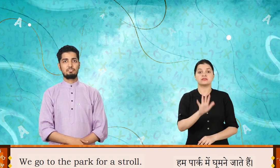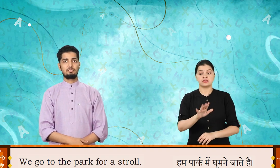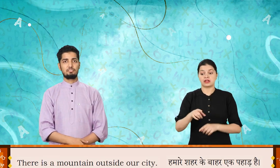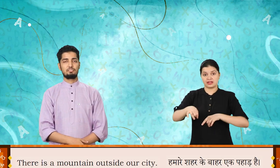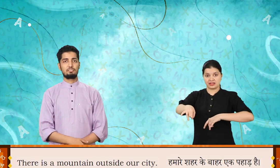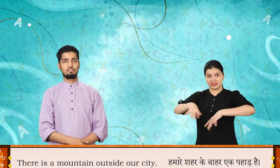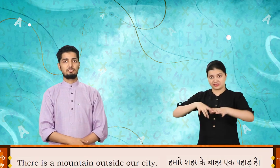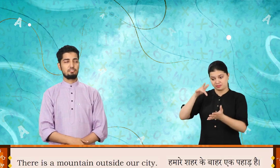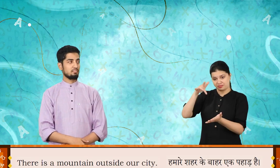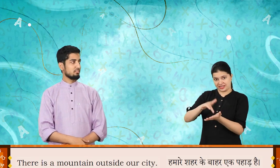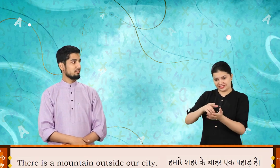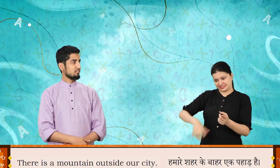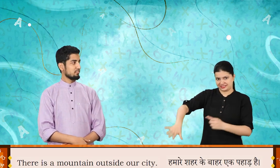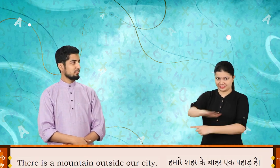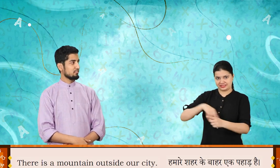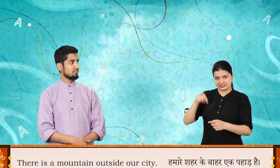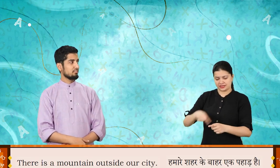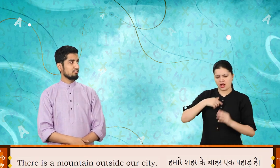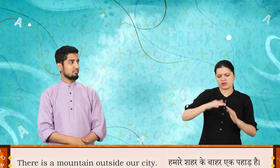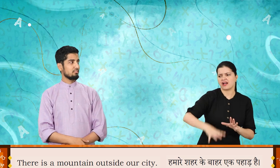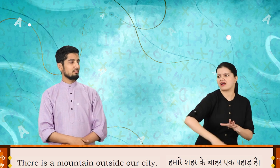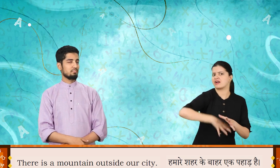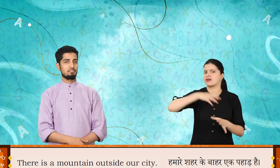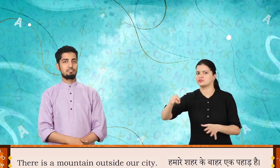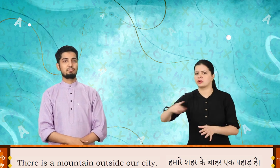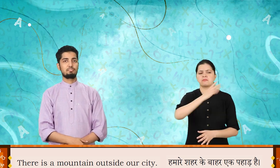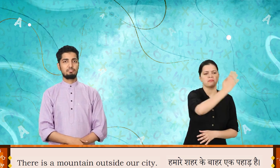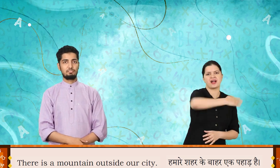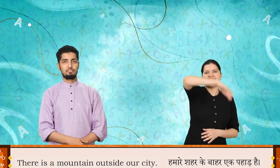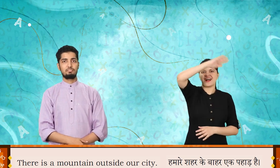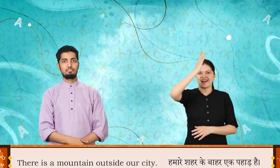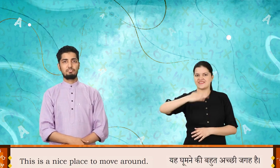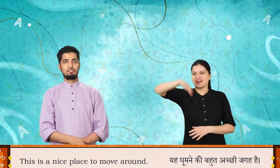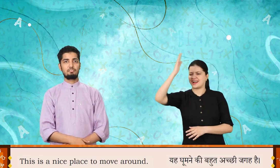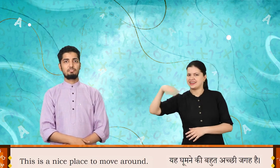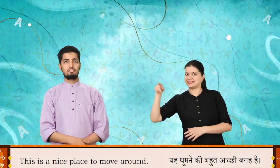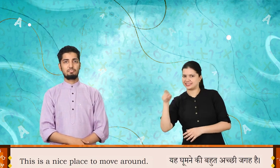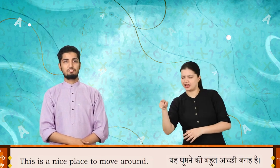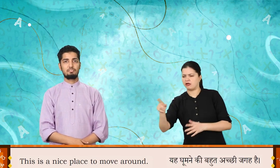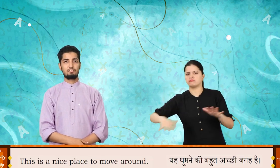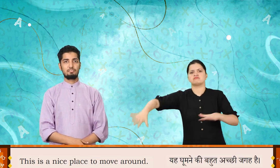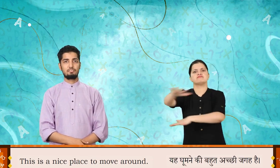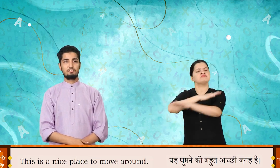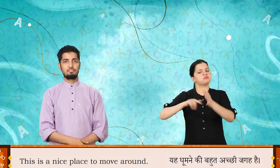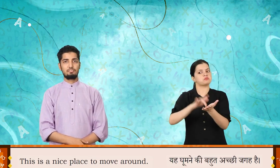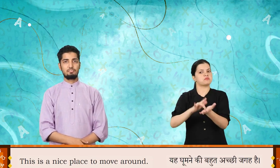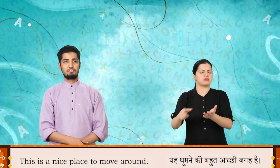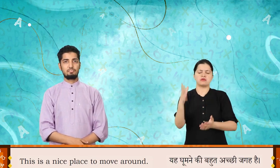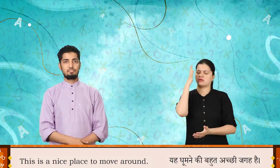There is a mountain outside our city. This is a nice place to move